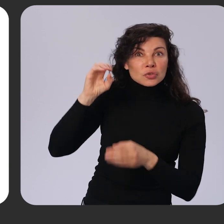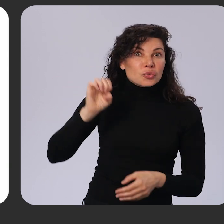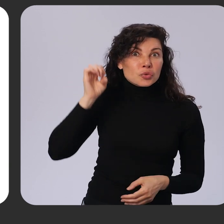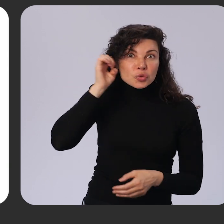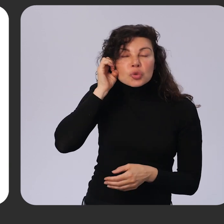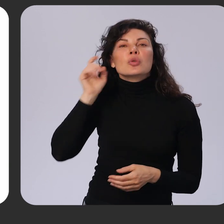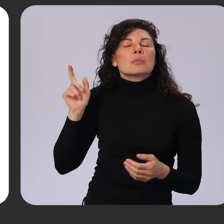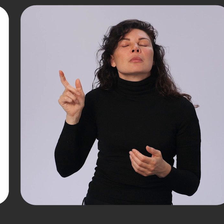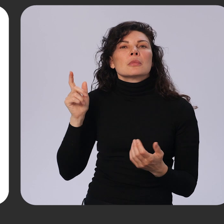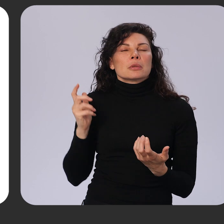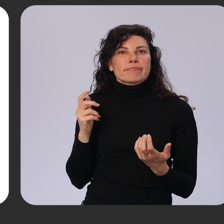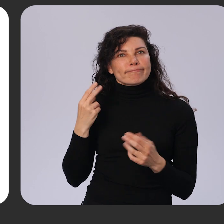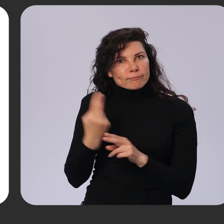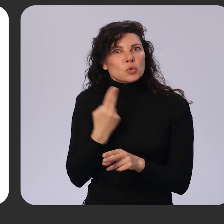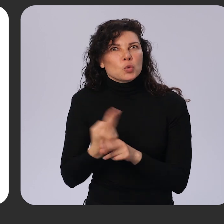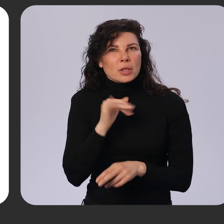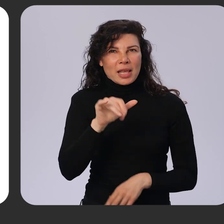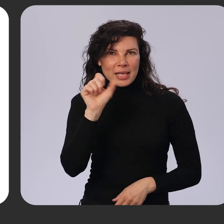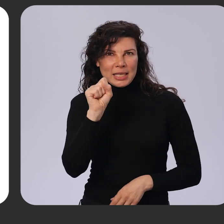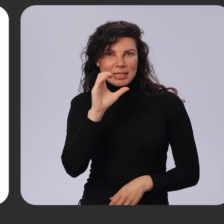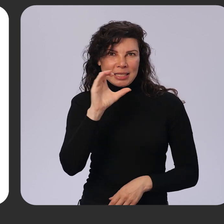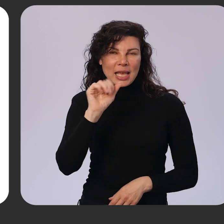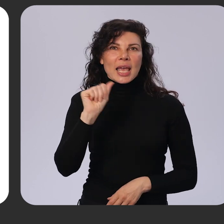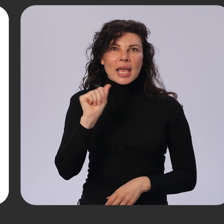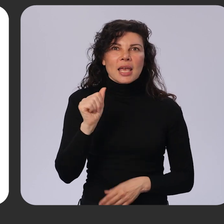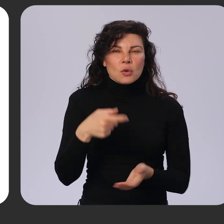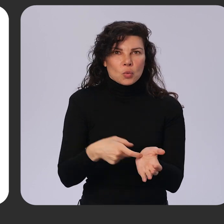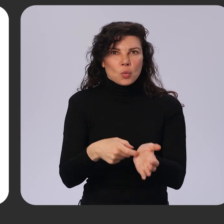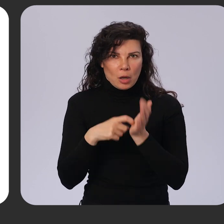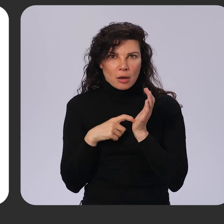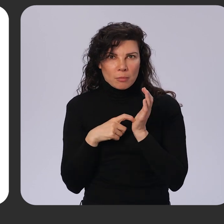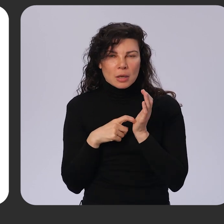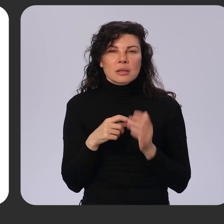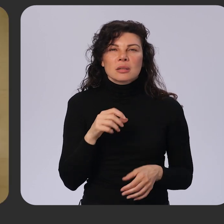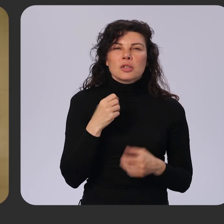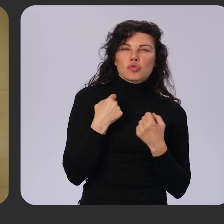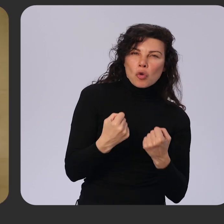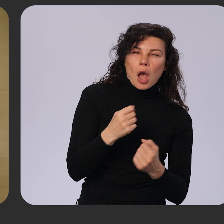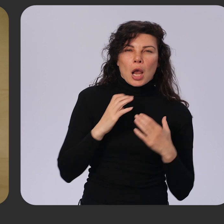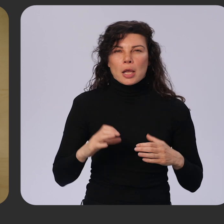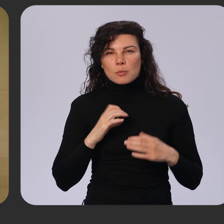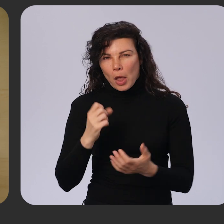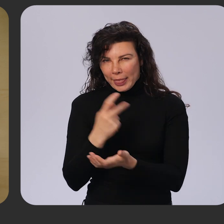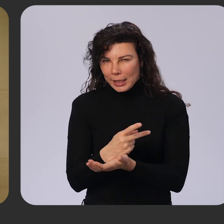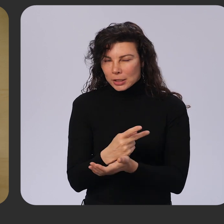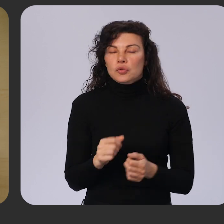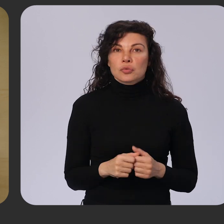of the strong customer authentication requirement, also called SCA. We have been talking to merchants